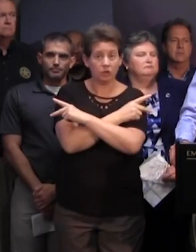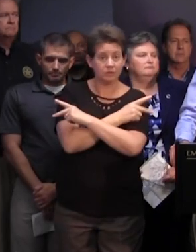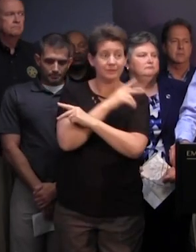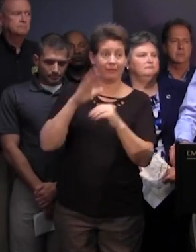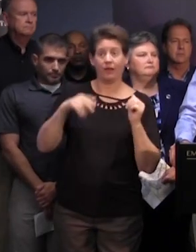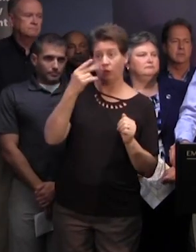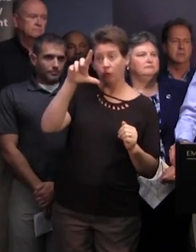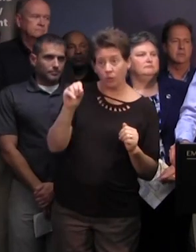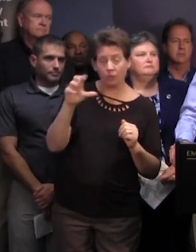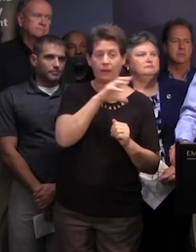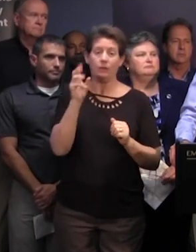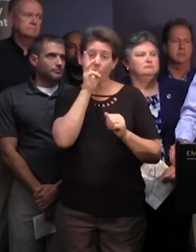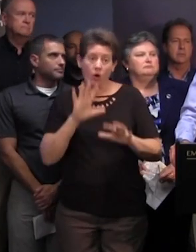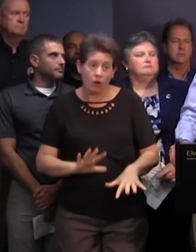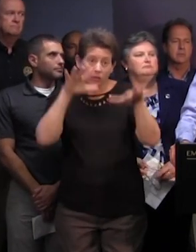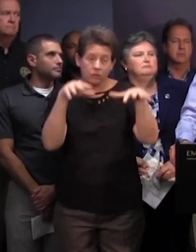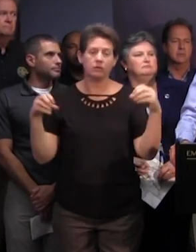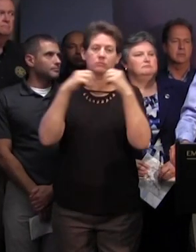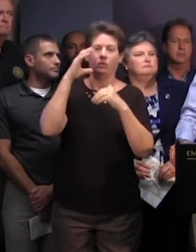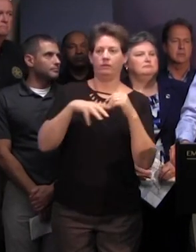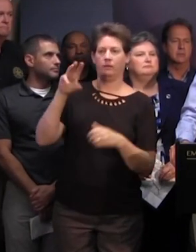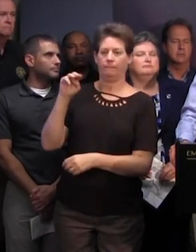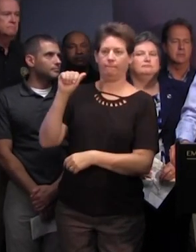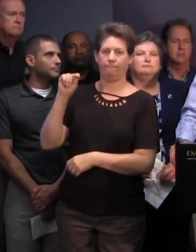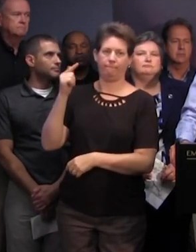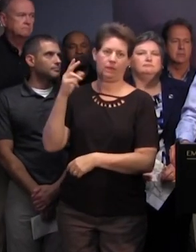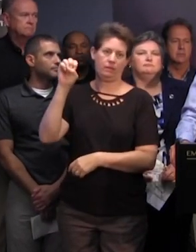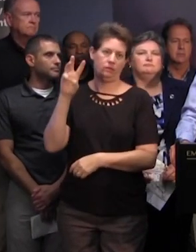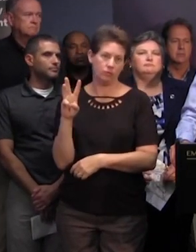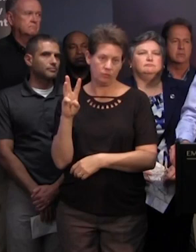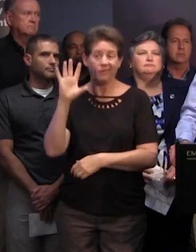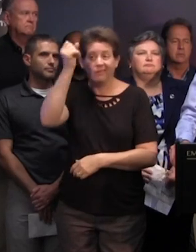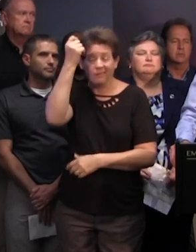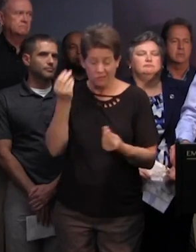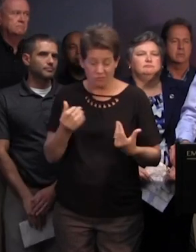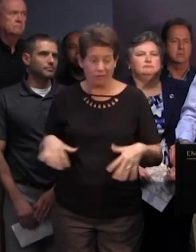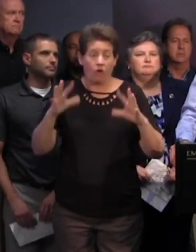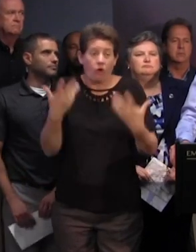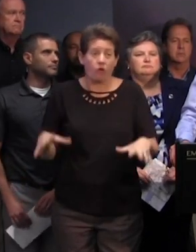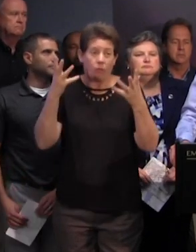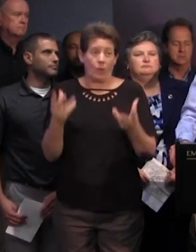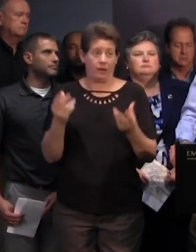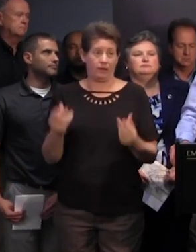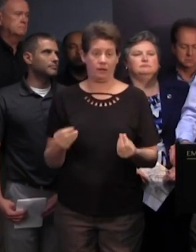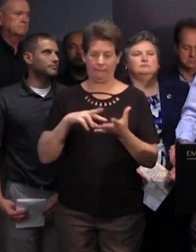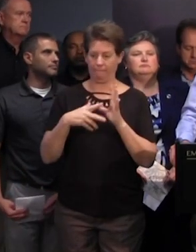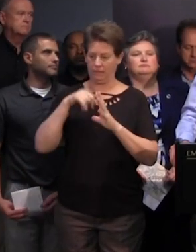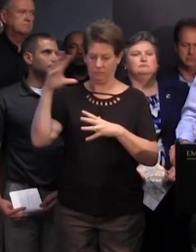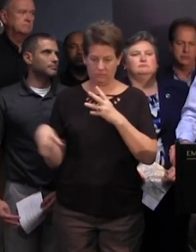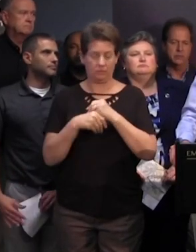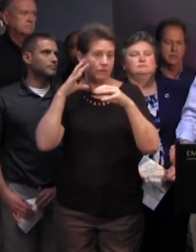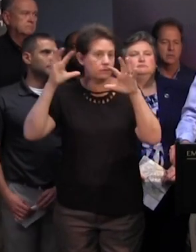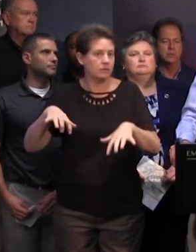had with matthew and the soil is is moist in some places it's saturated and that means that all of this water that's going to be